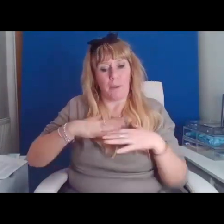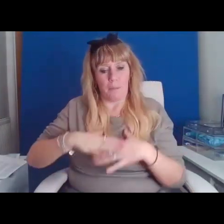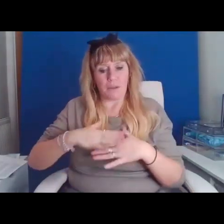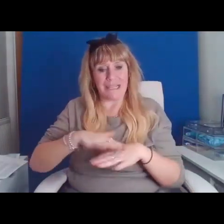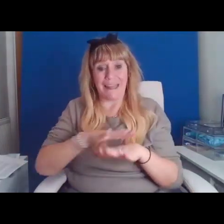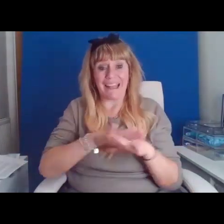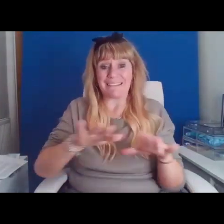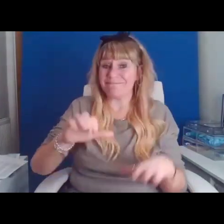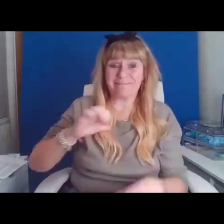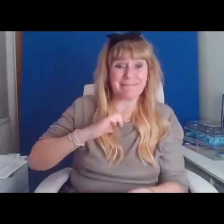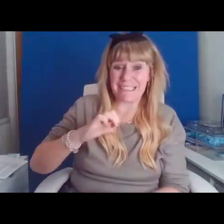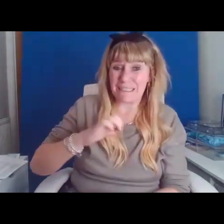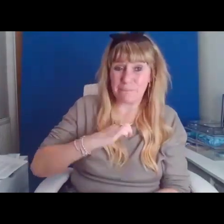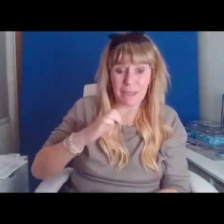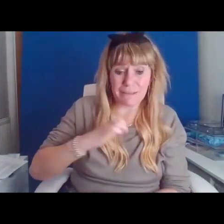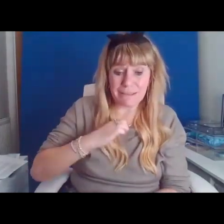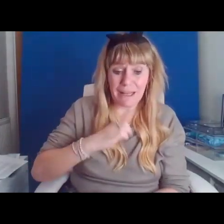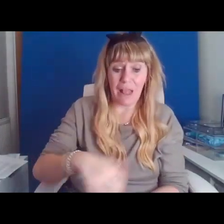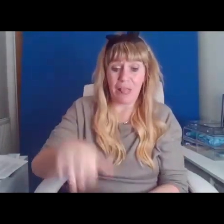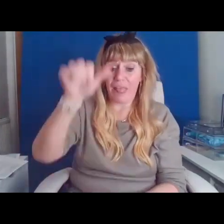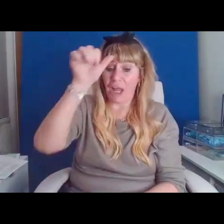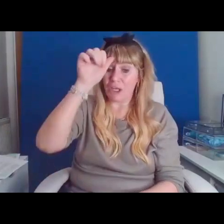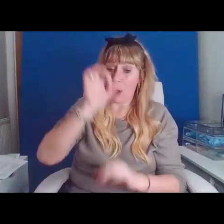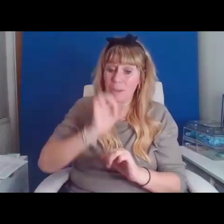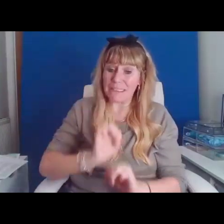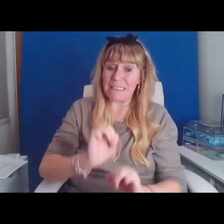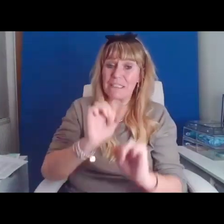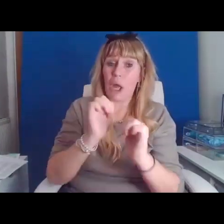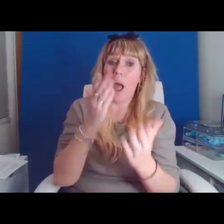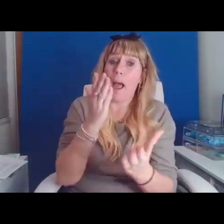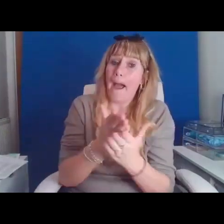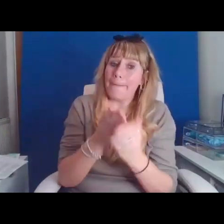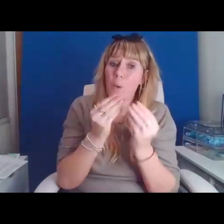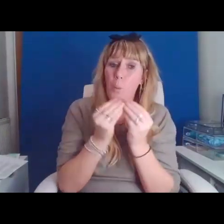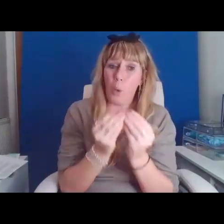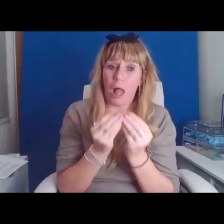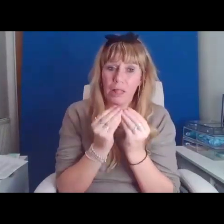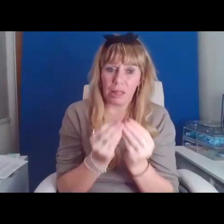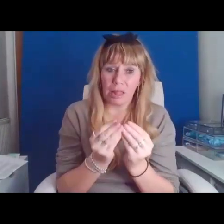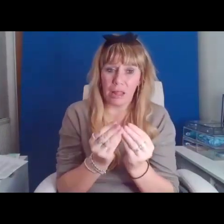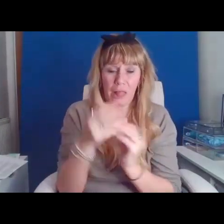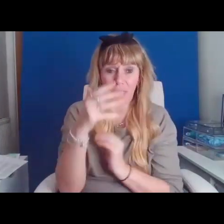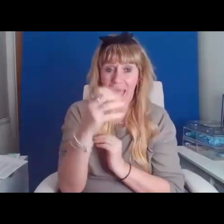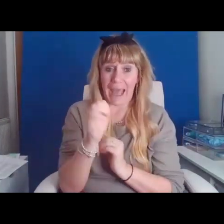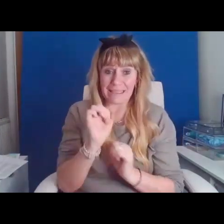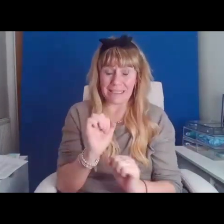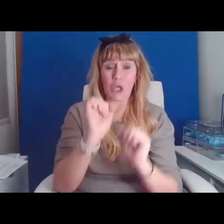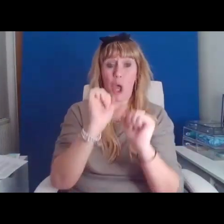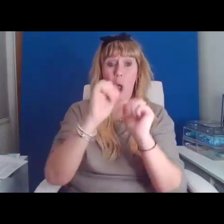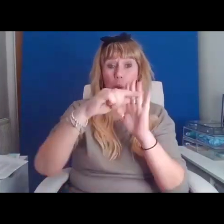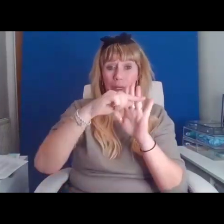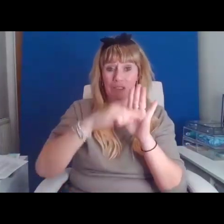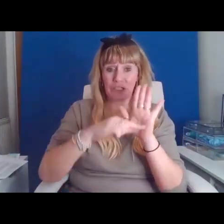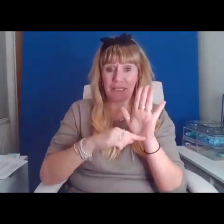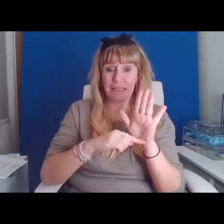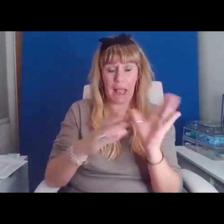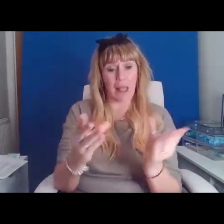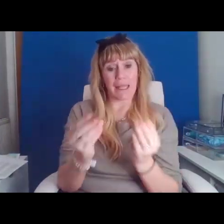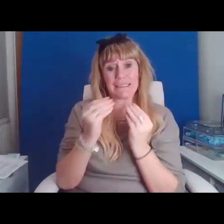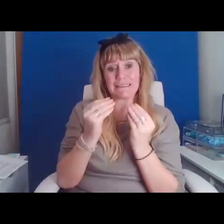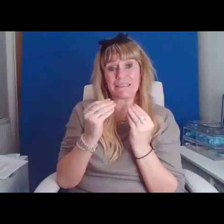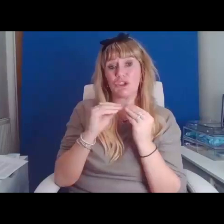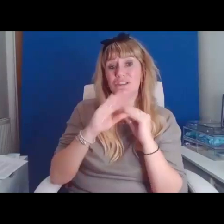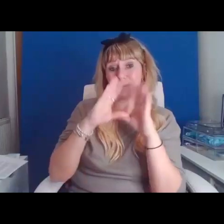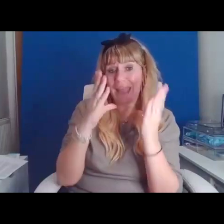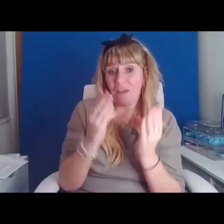that knows its own indelible worth, that has its own agenda, that teaches me everything the hard